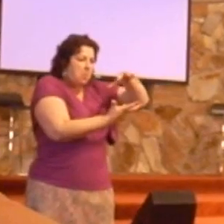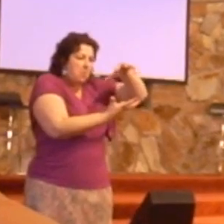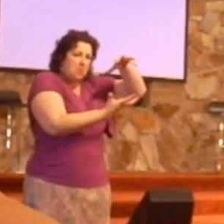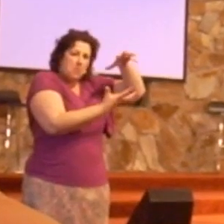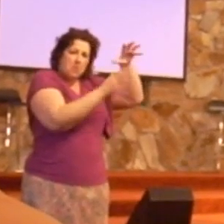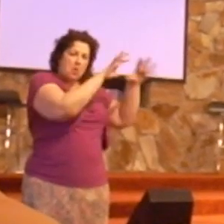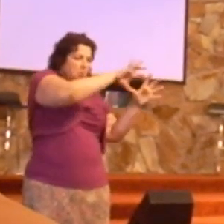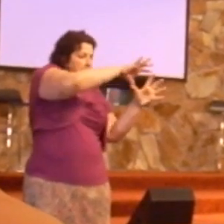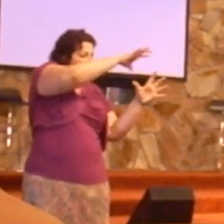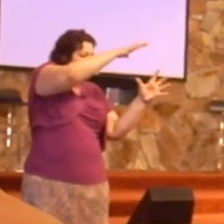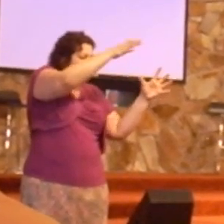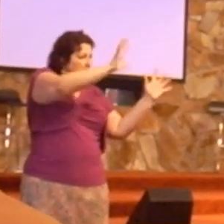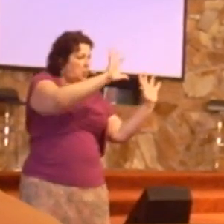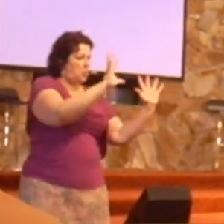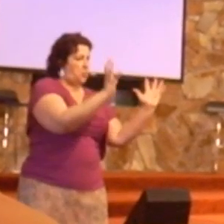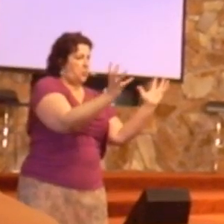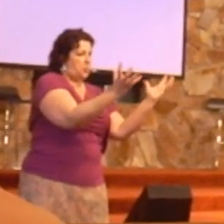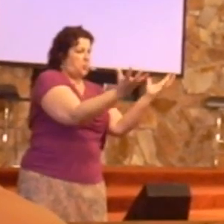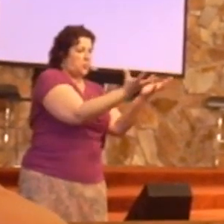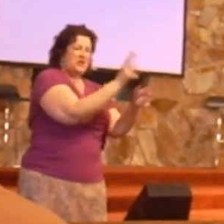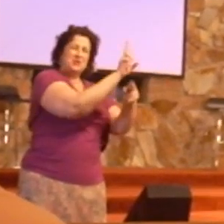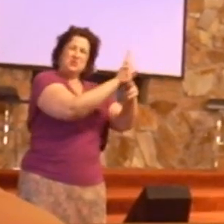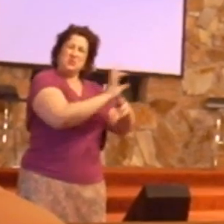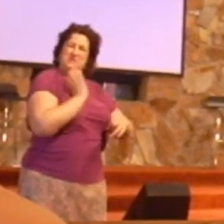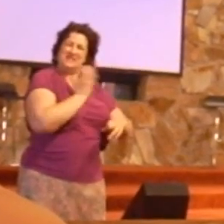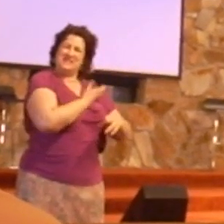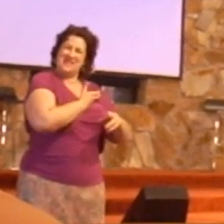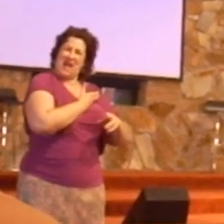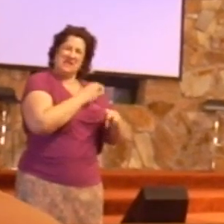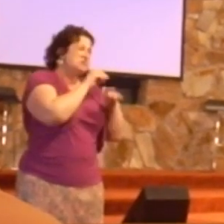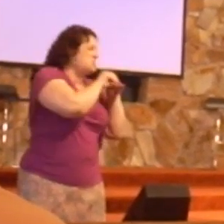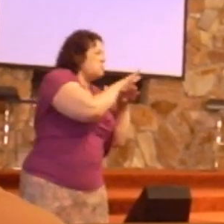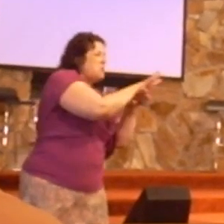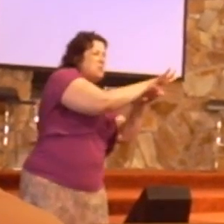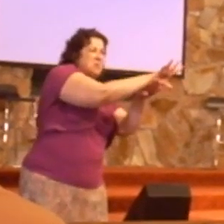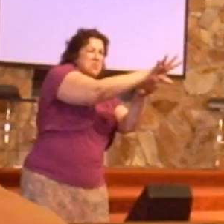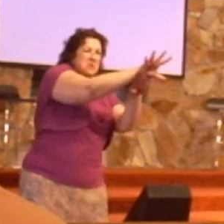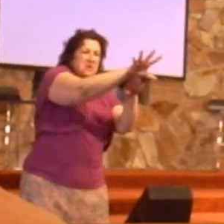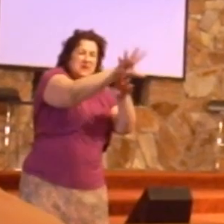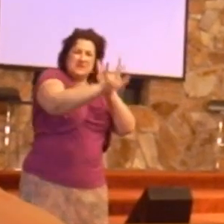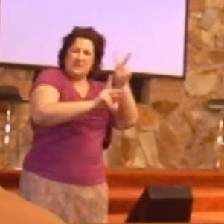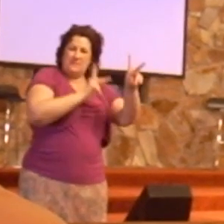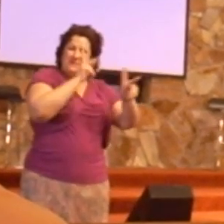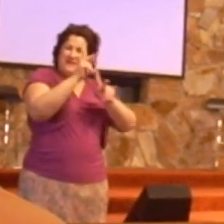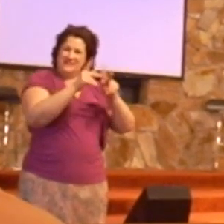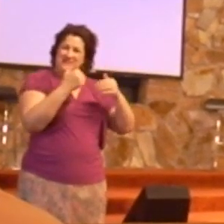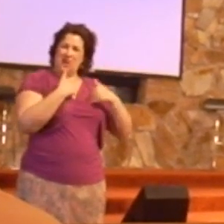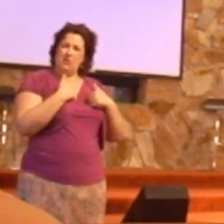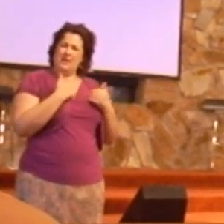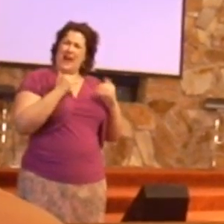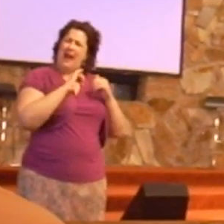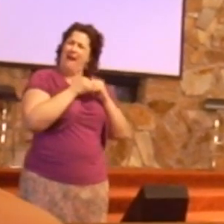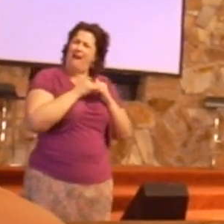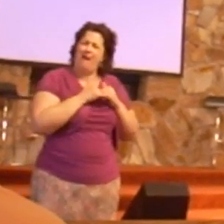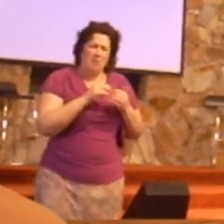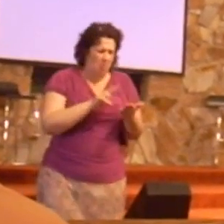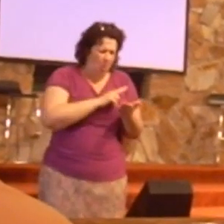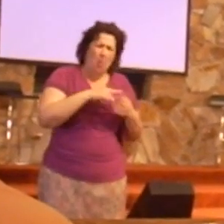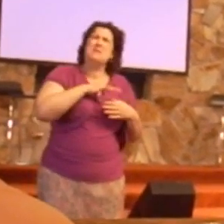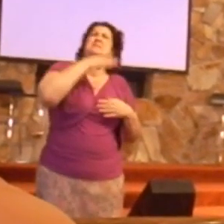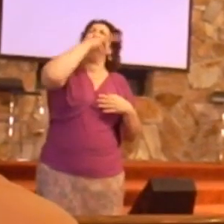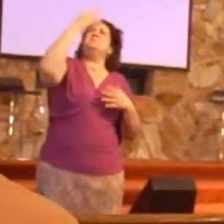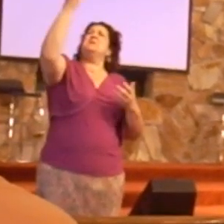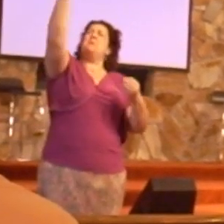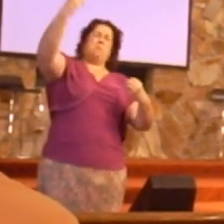using us. We have been gifted and enabled by the Holy Spirit to help